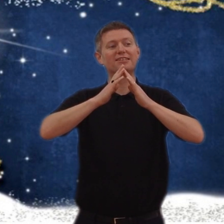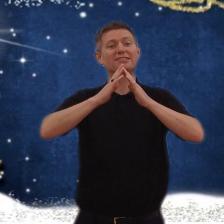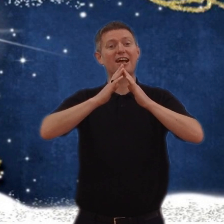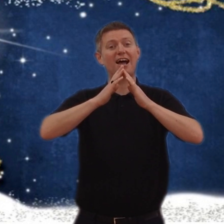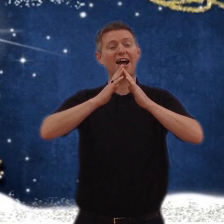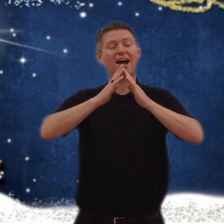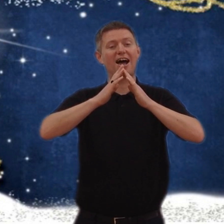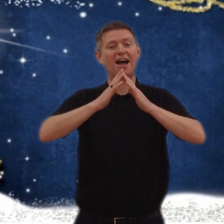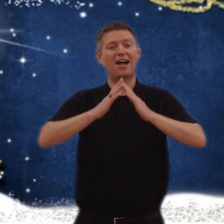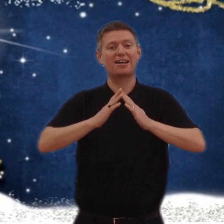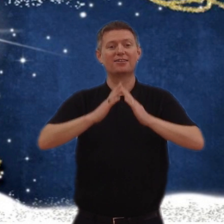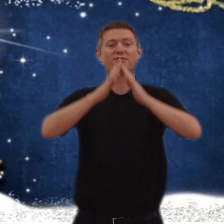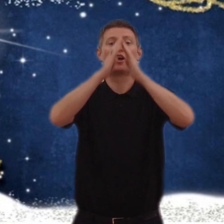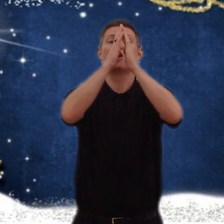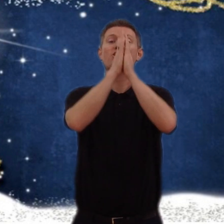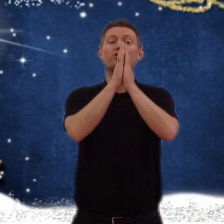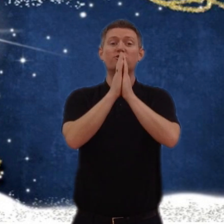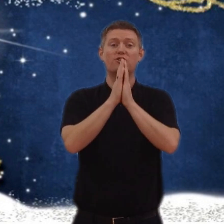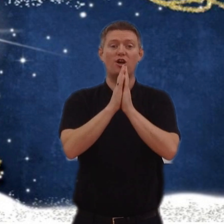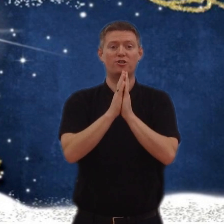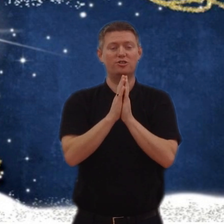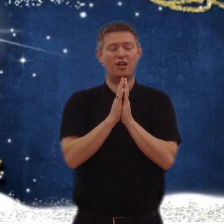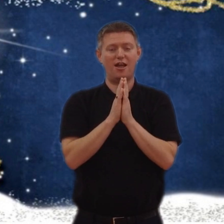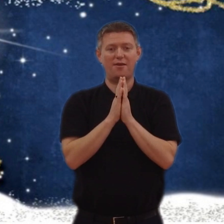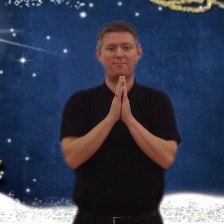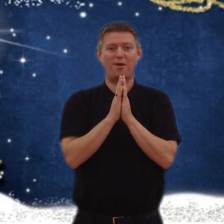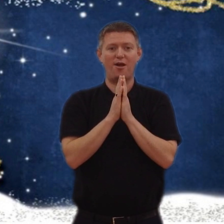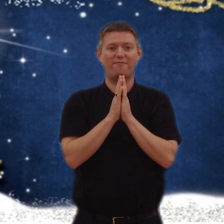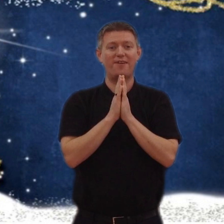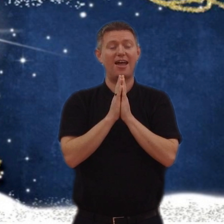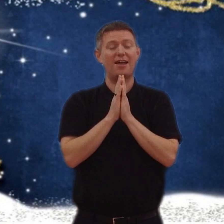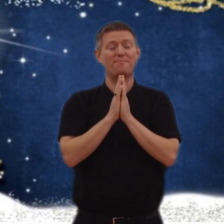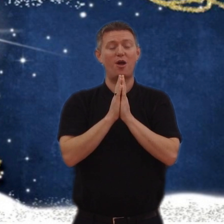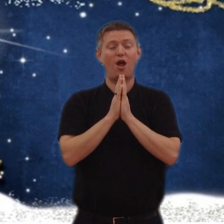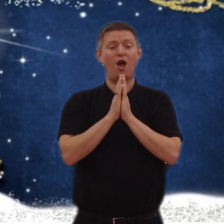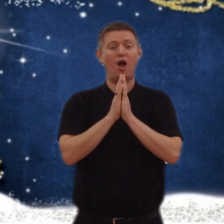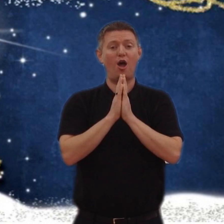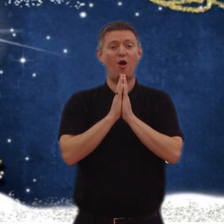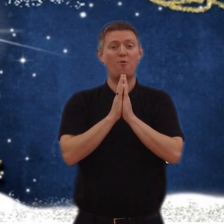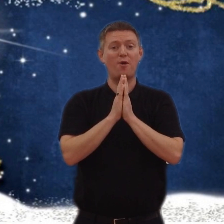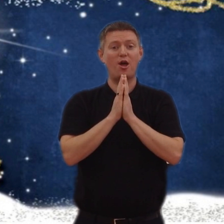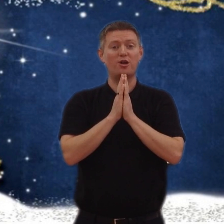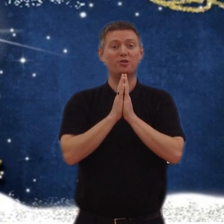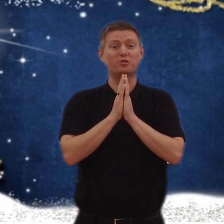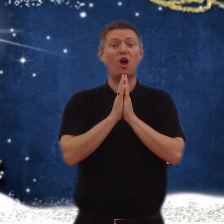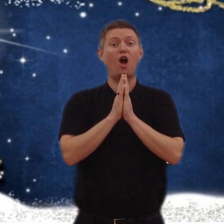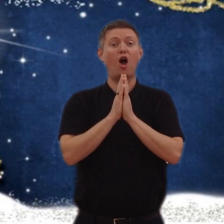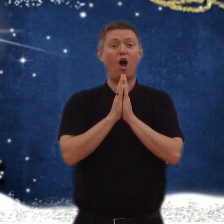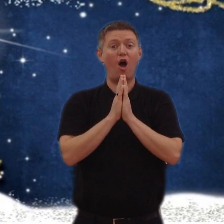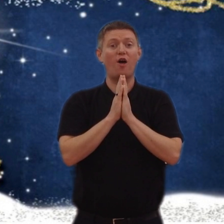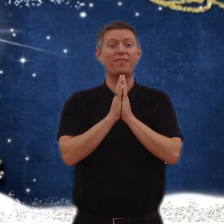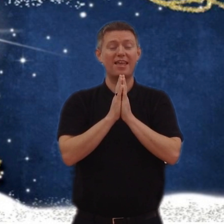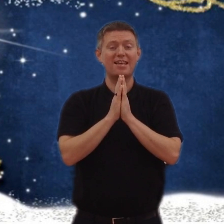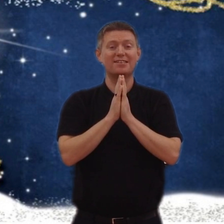sight Such a perfect moment on this